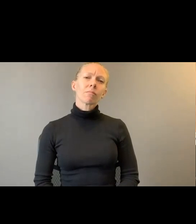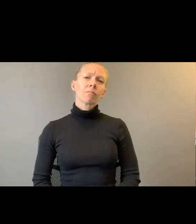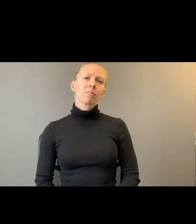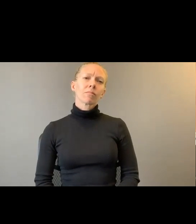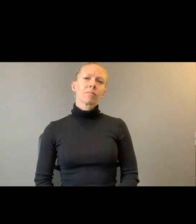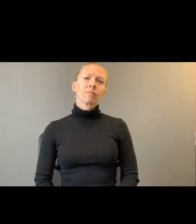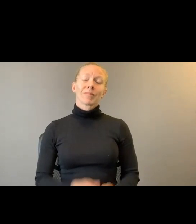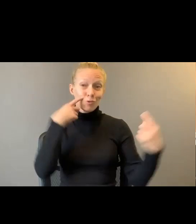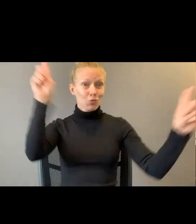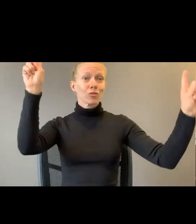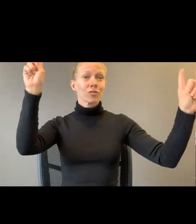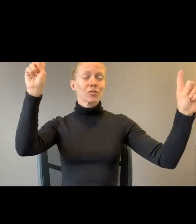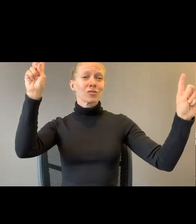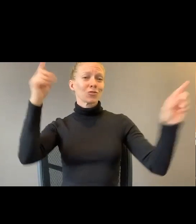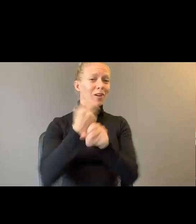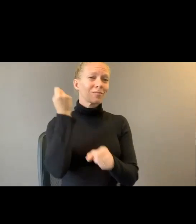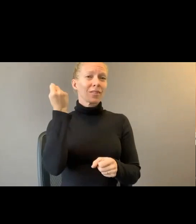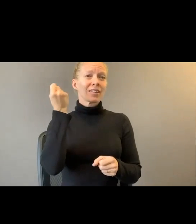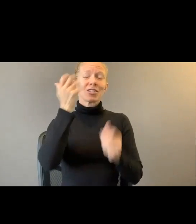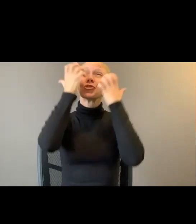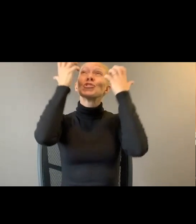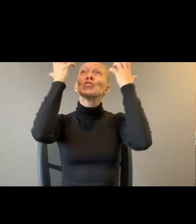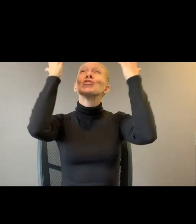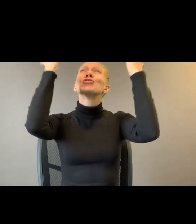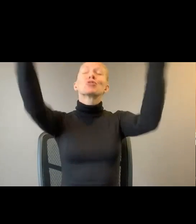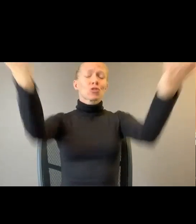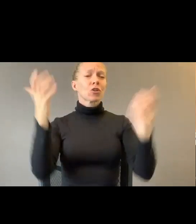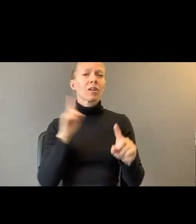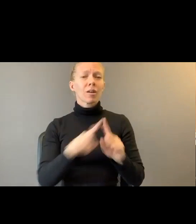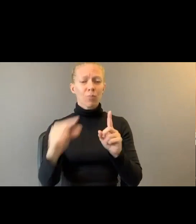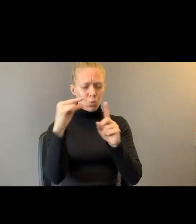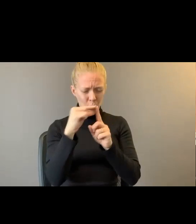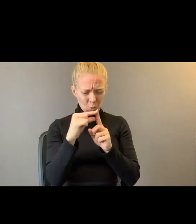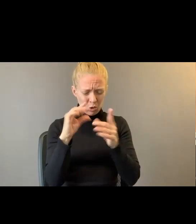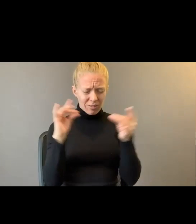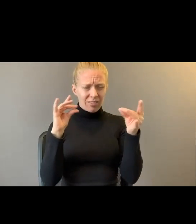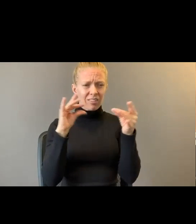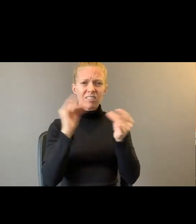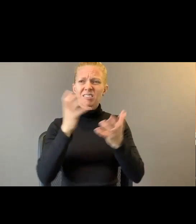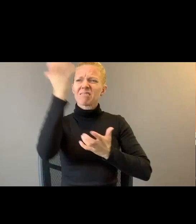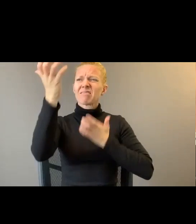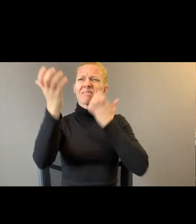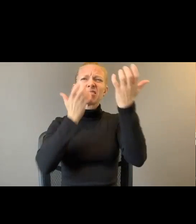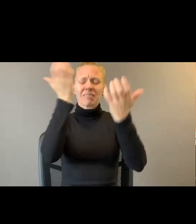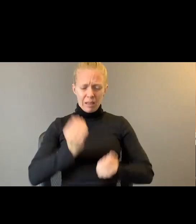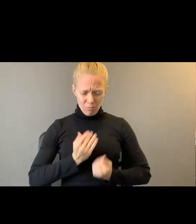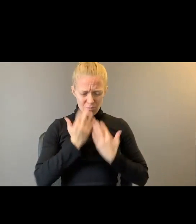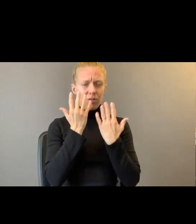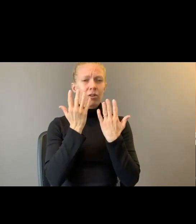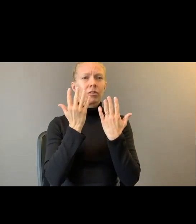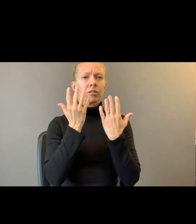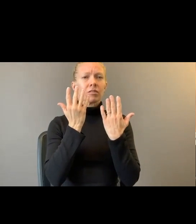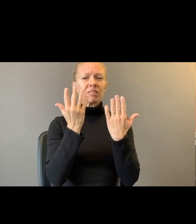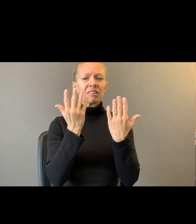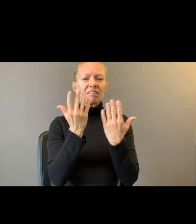Triumphant. I scream, but words burn like sky fire. Clammy. Street